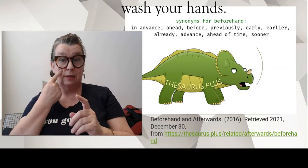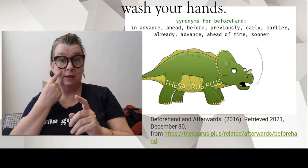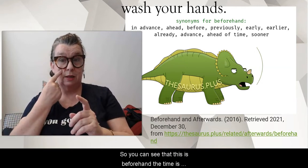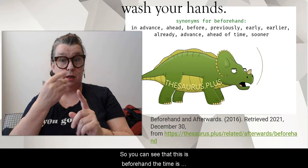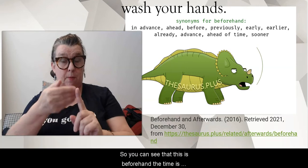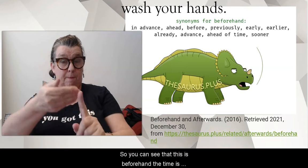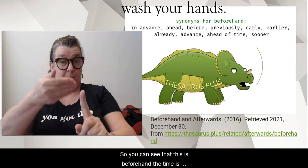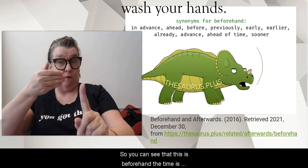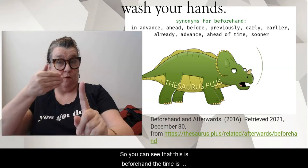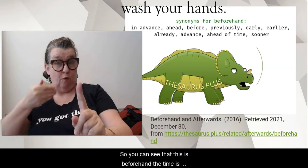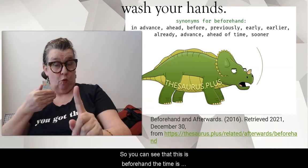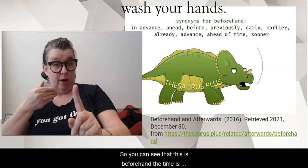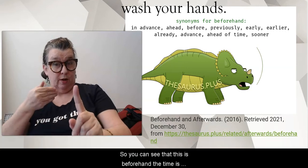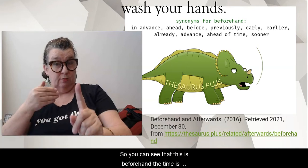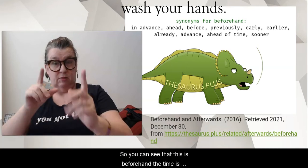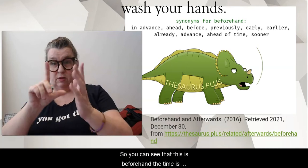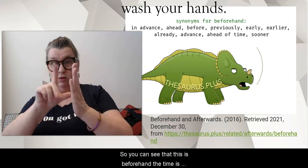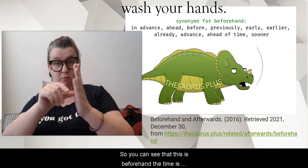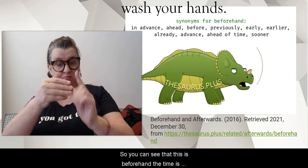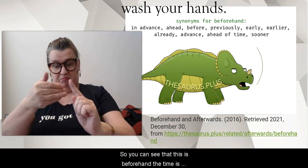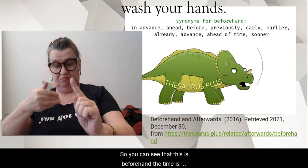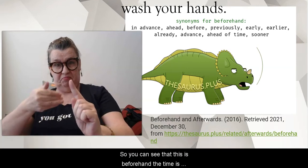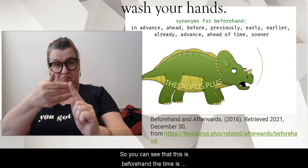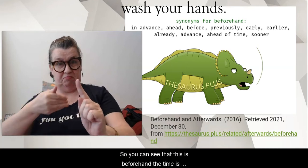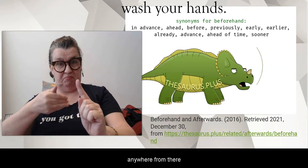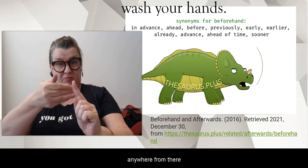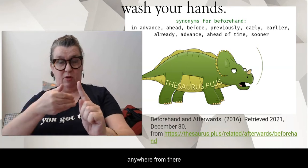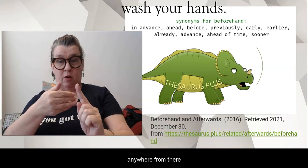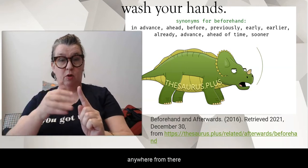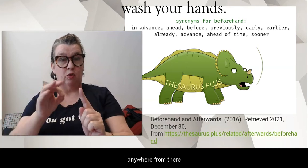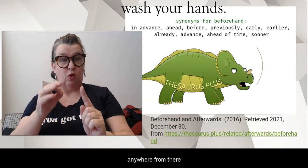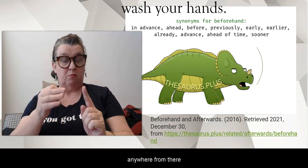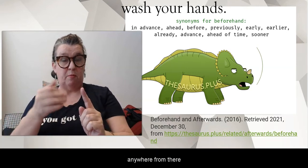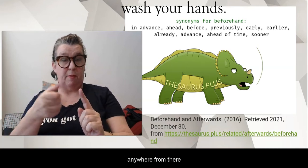So you can see that this is beforehand. The time is anywhere from there to there.